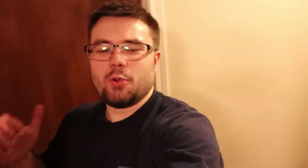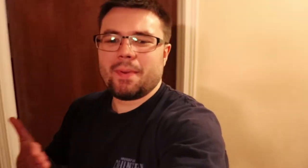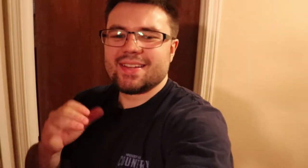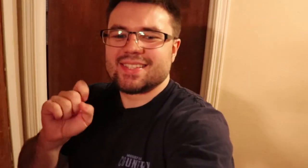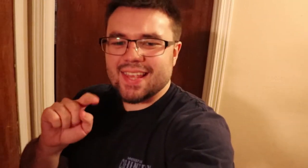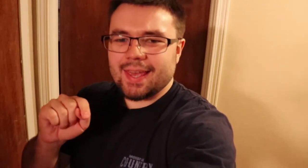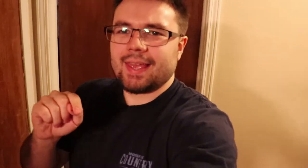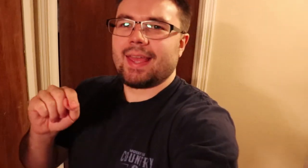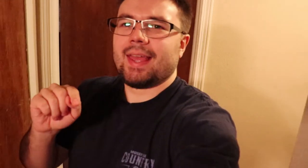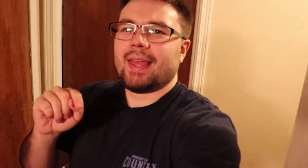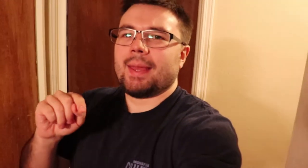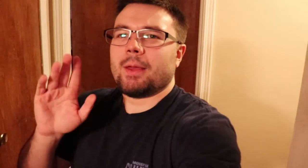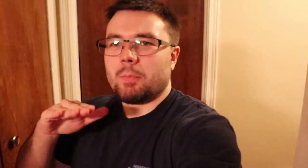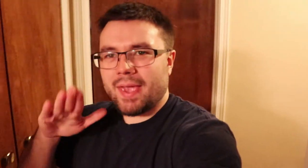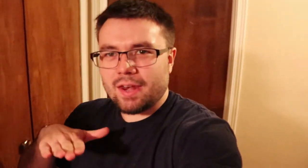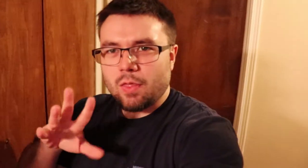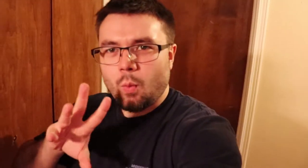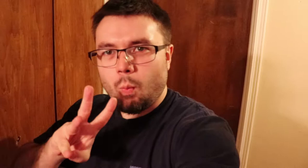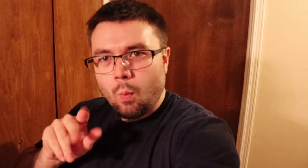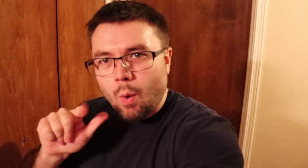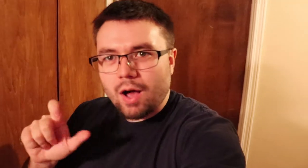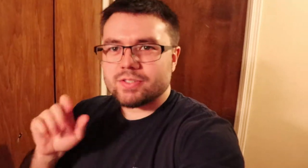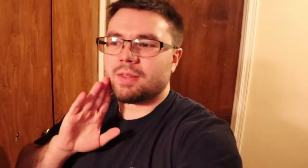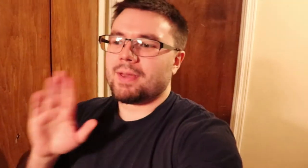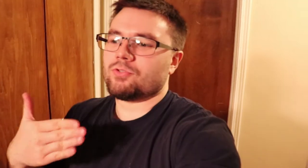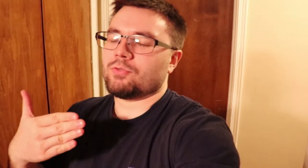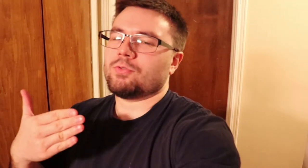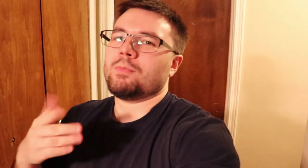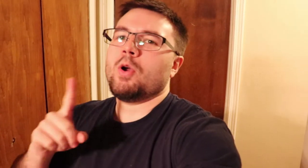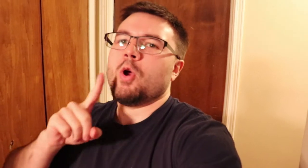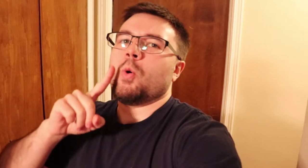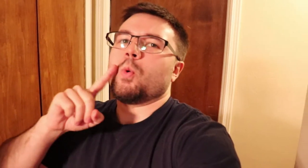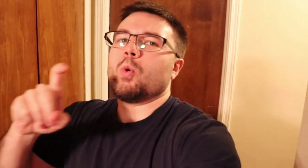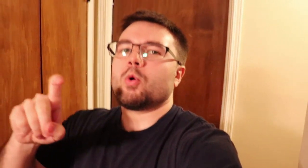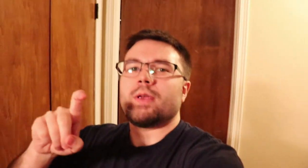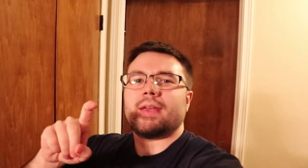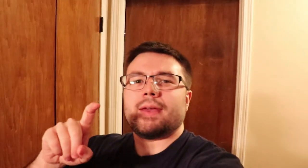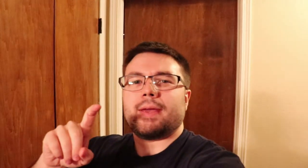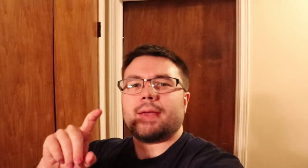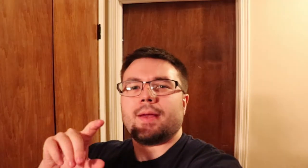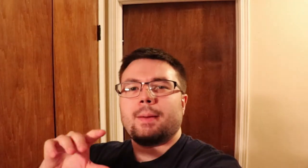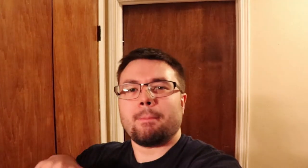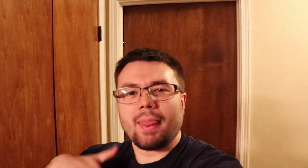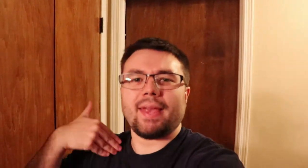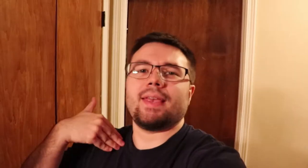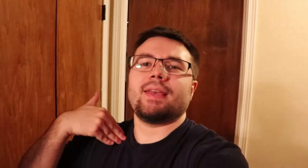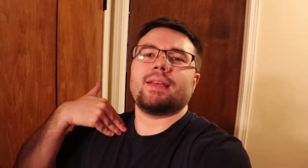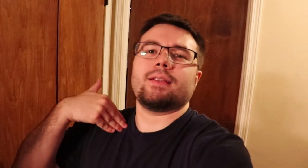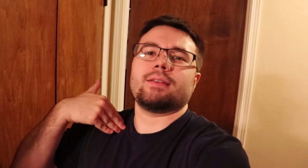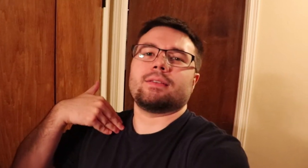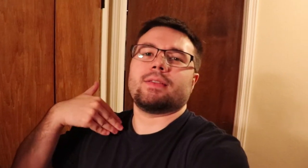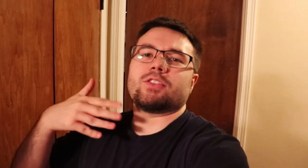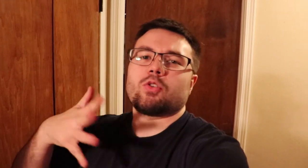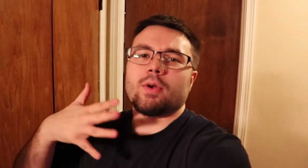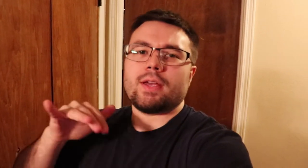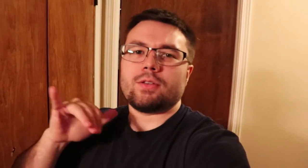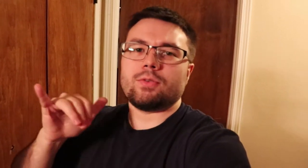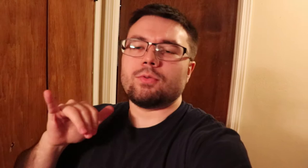new bed set we painted the walls of the bedroom we're ordering a blanket that's gray too